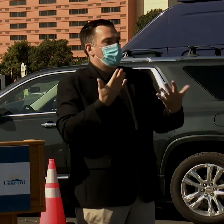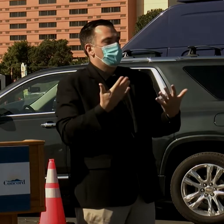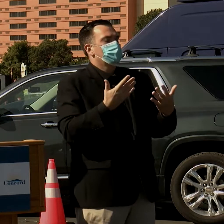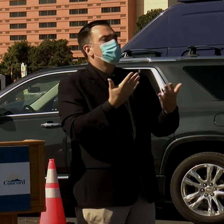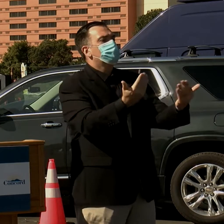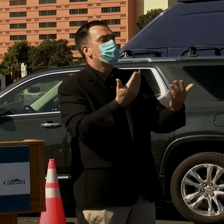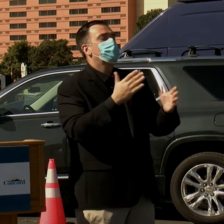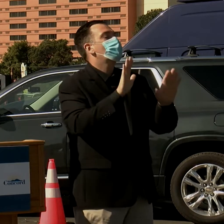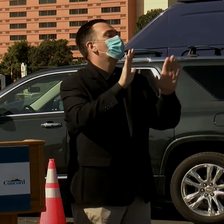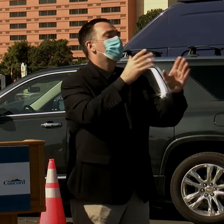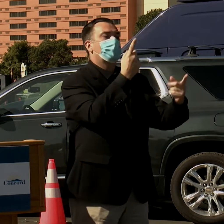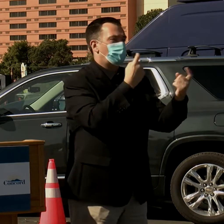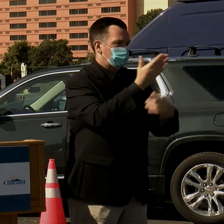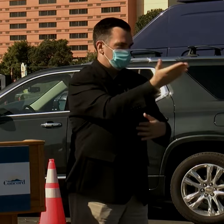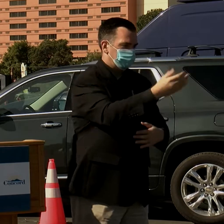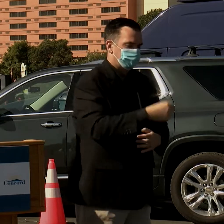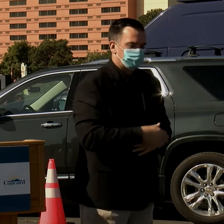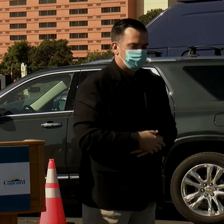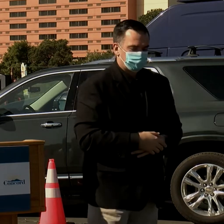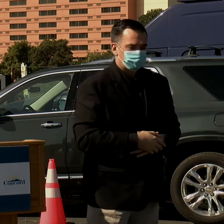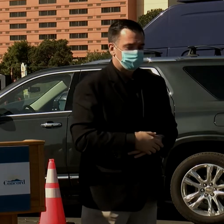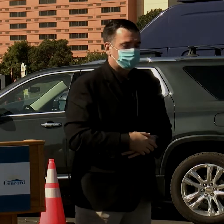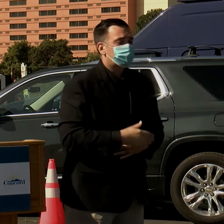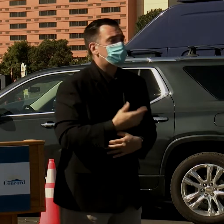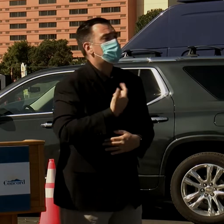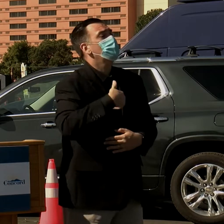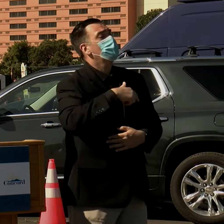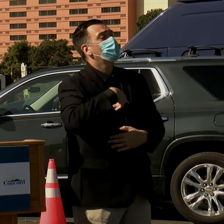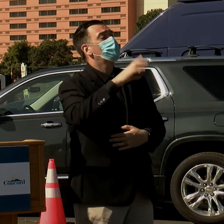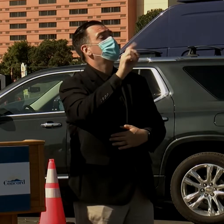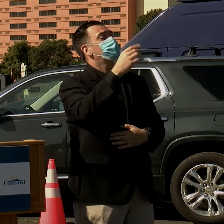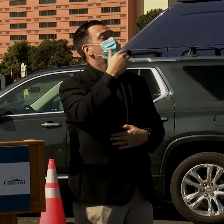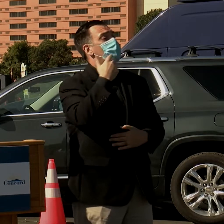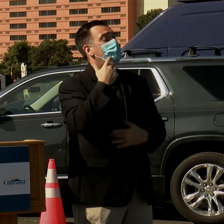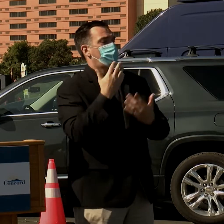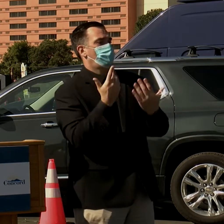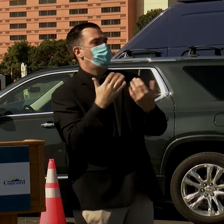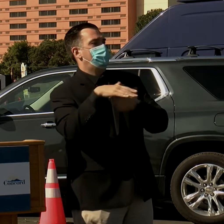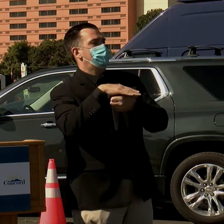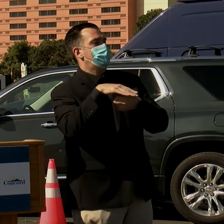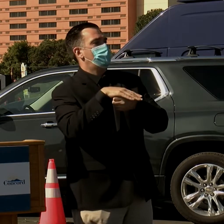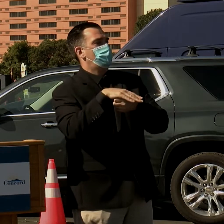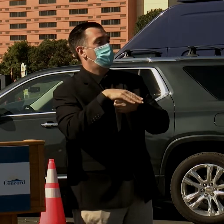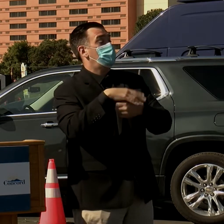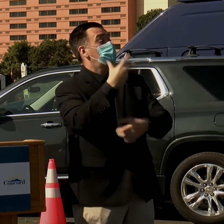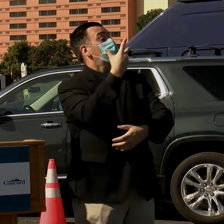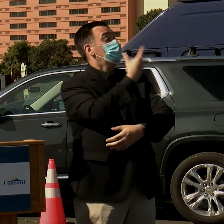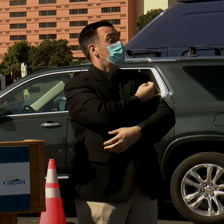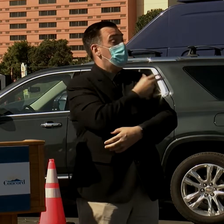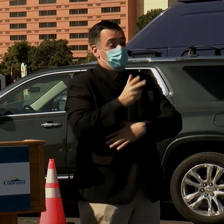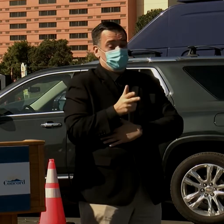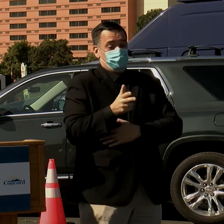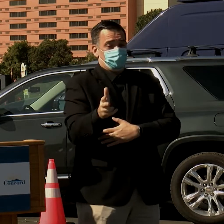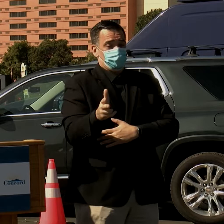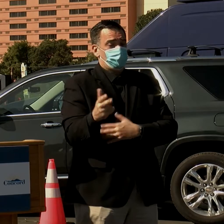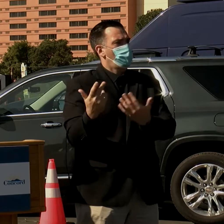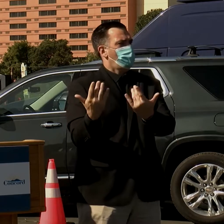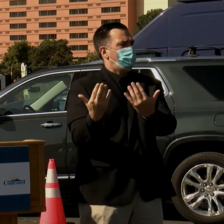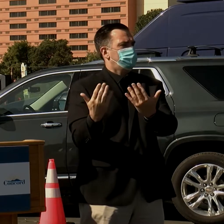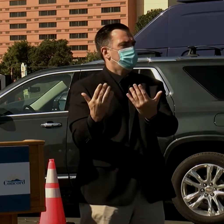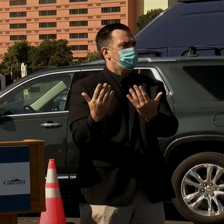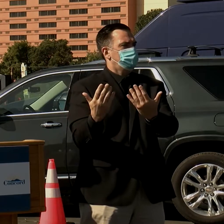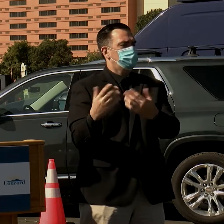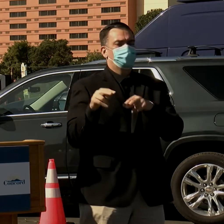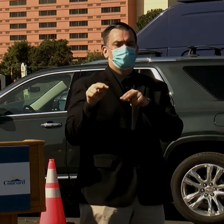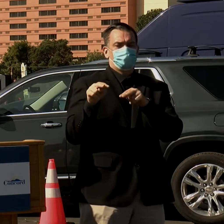Great question. We have an observation area where we observe people after the vaccine